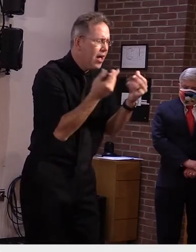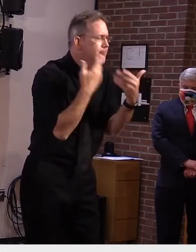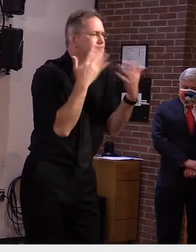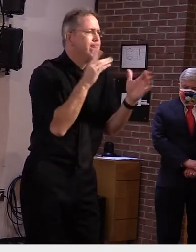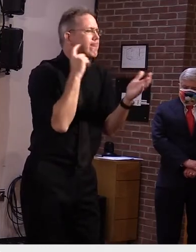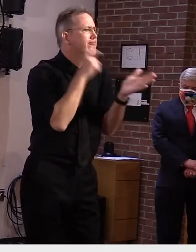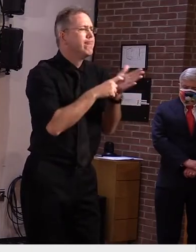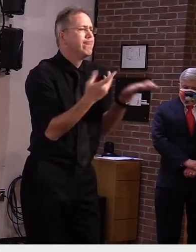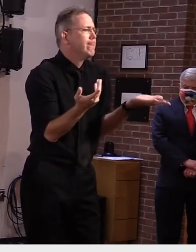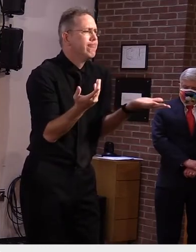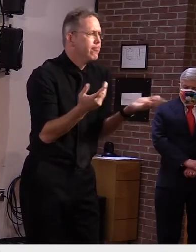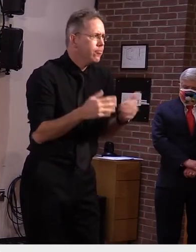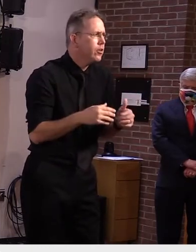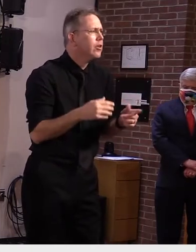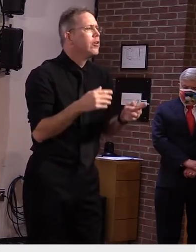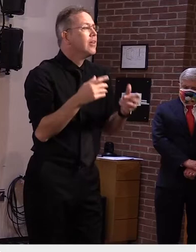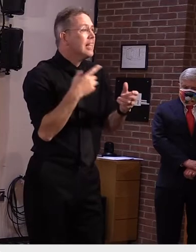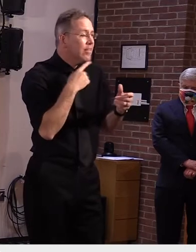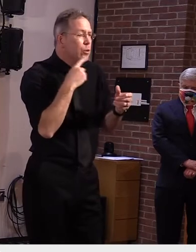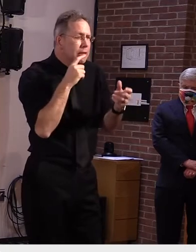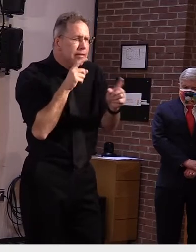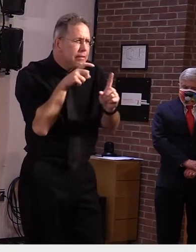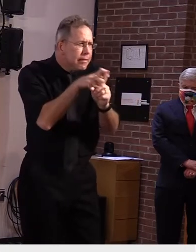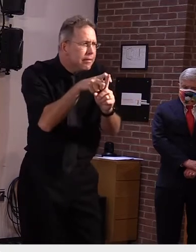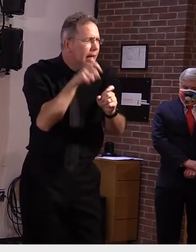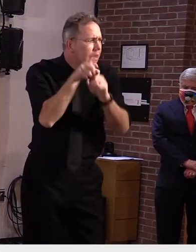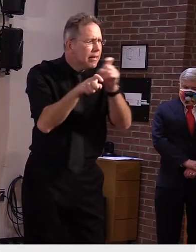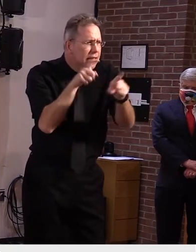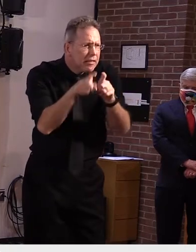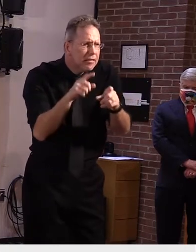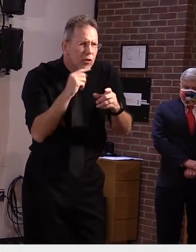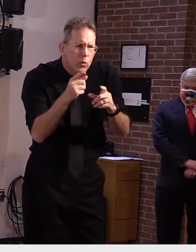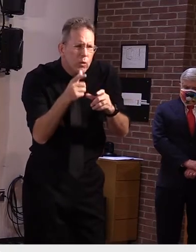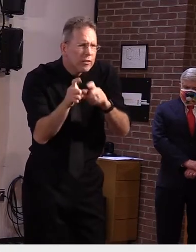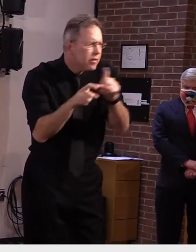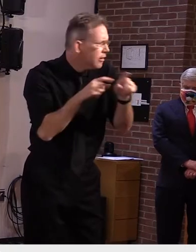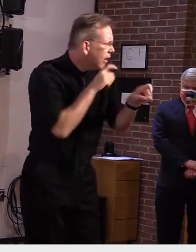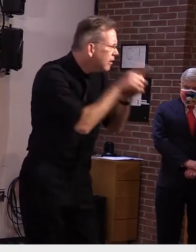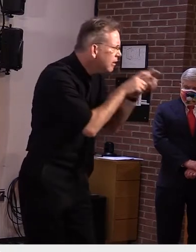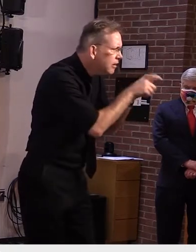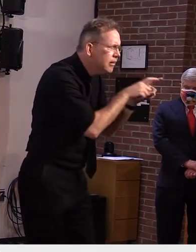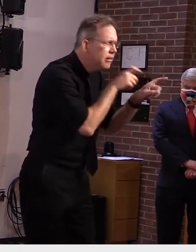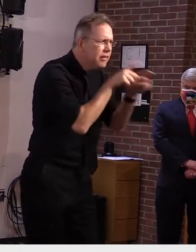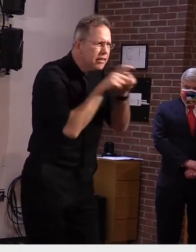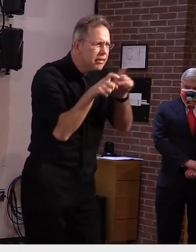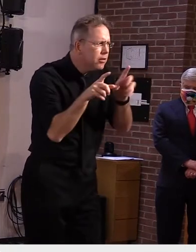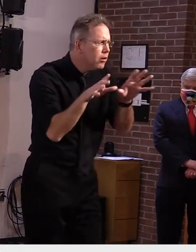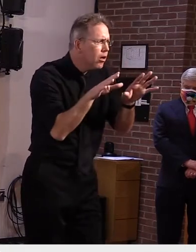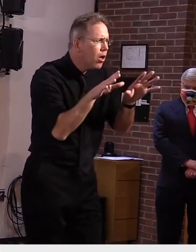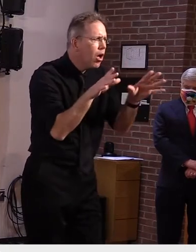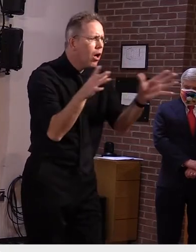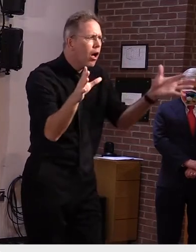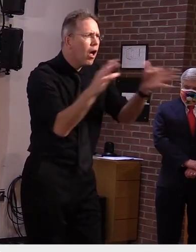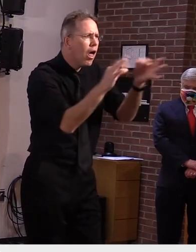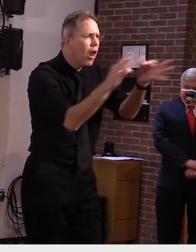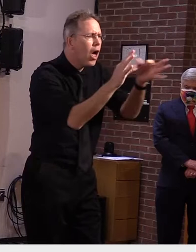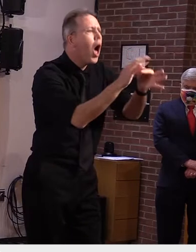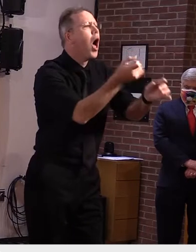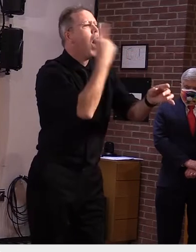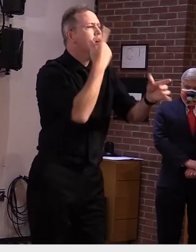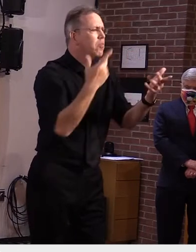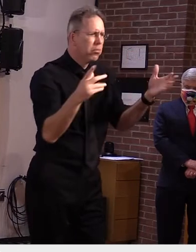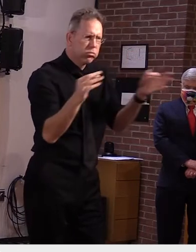do more interviews and gather more information sometimes we just can't so we'll have to see what we're able to sort out with this situation